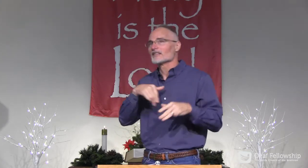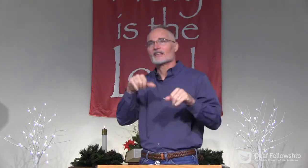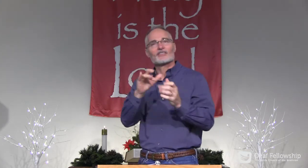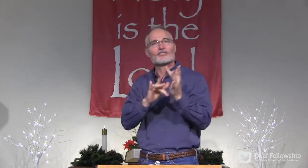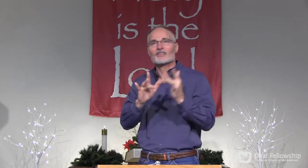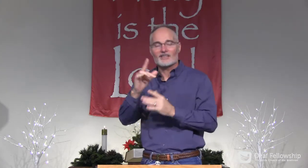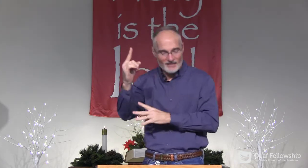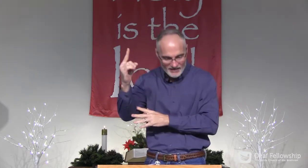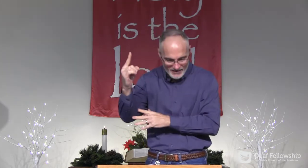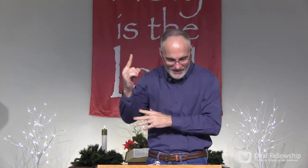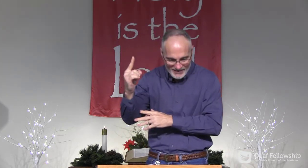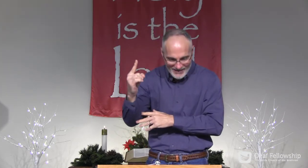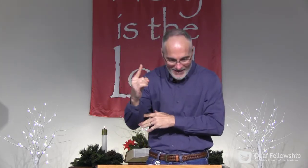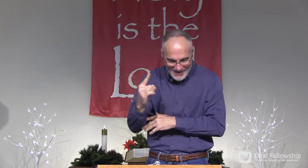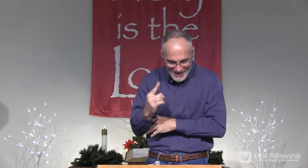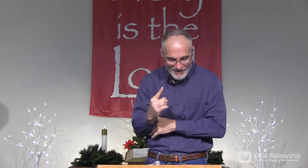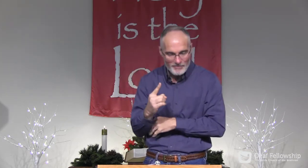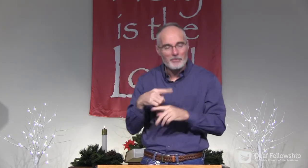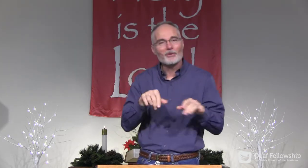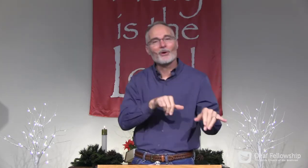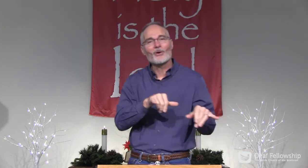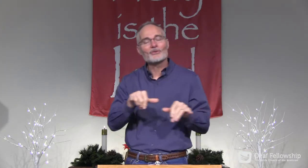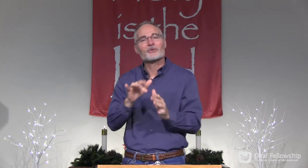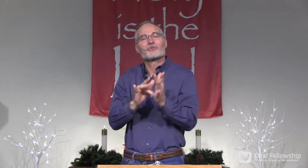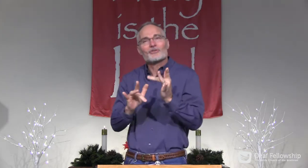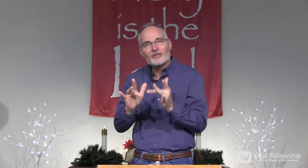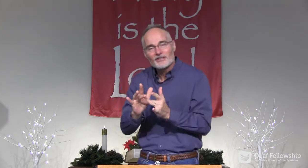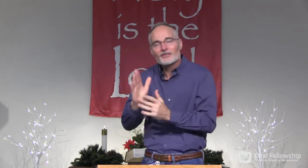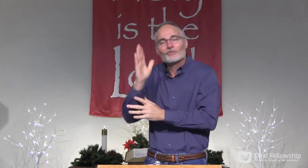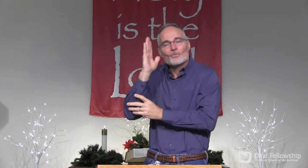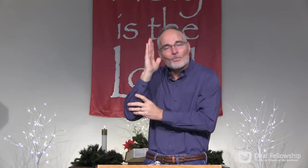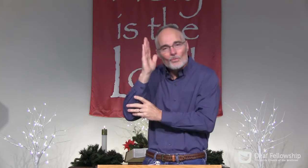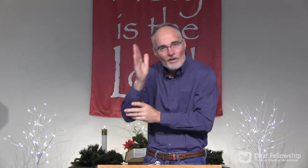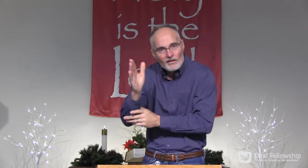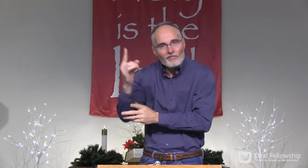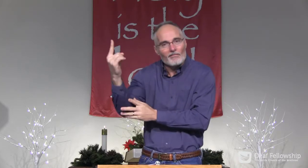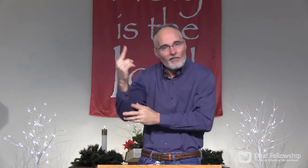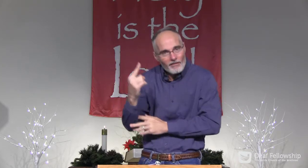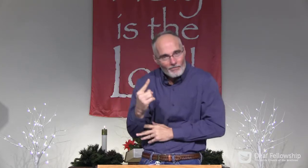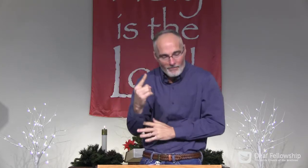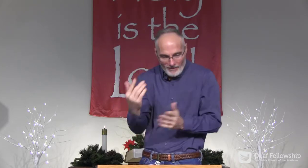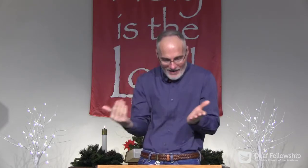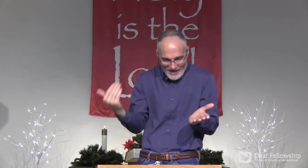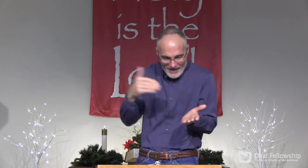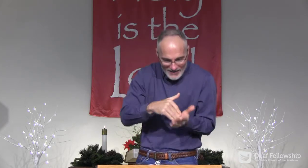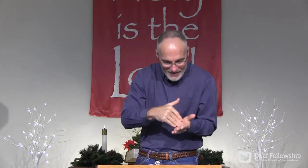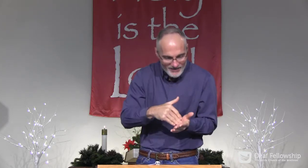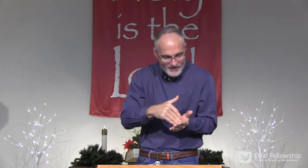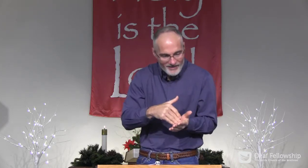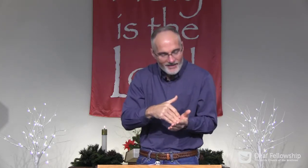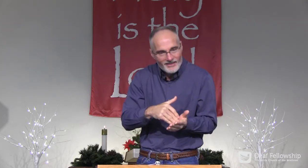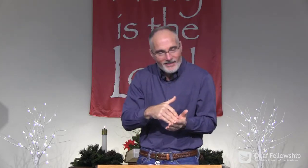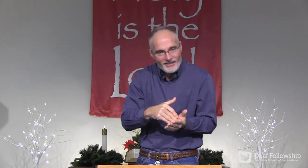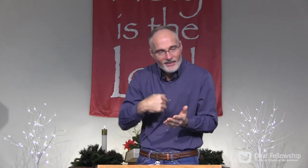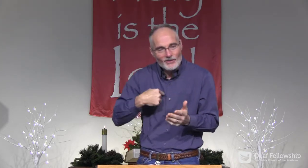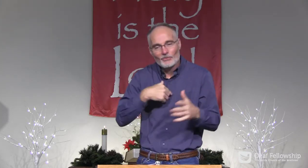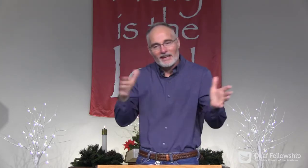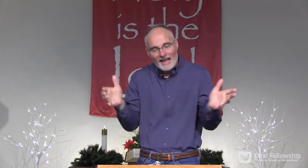Because Christmas reminds us that, yes, Jesus came. But also that he will come again.